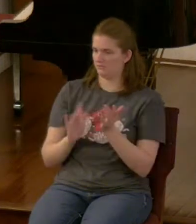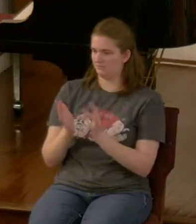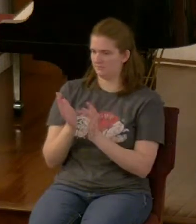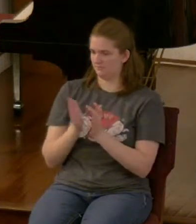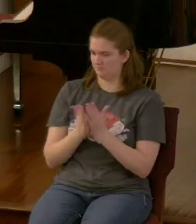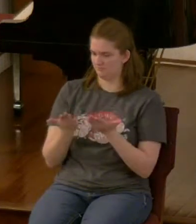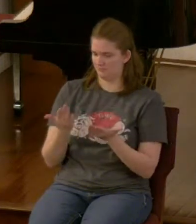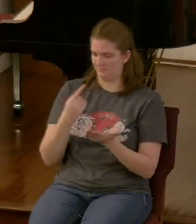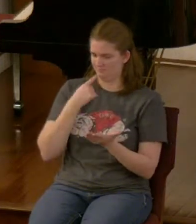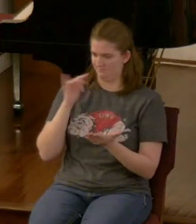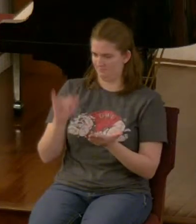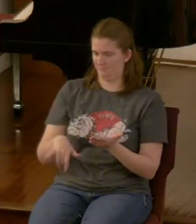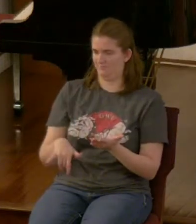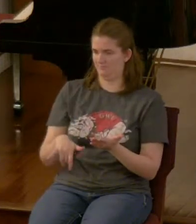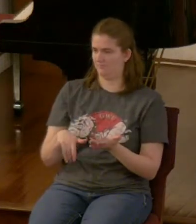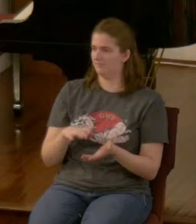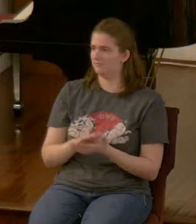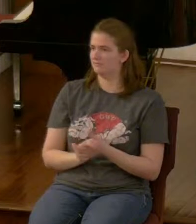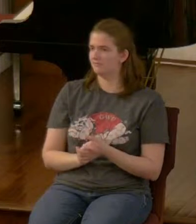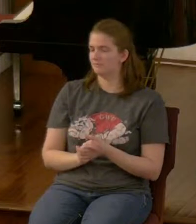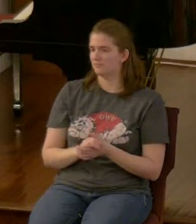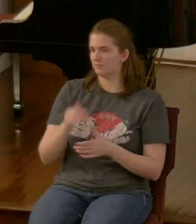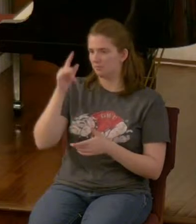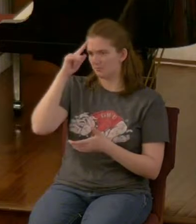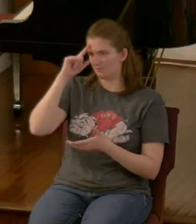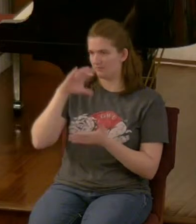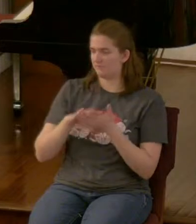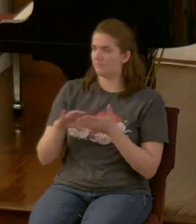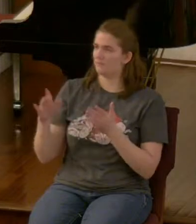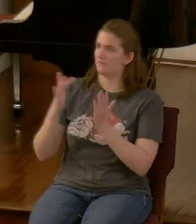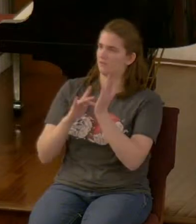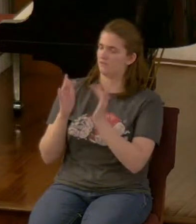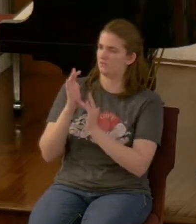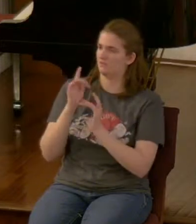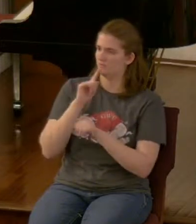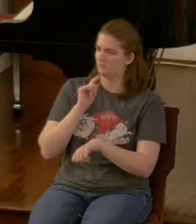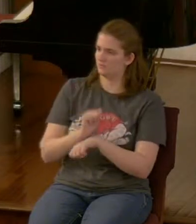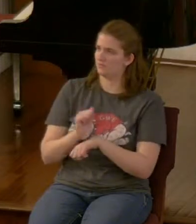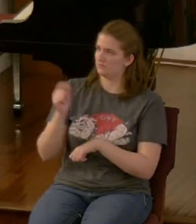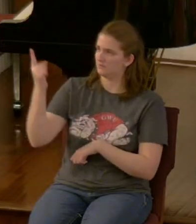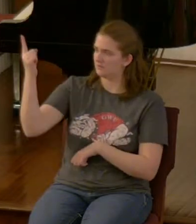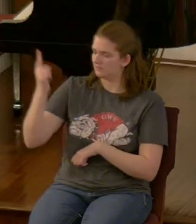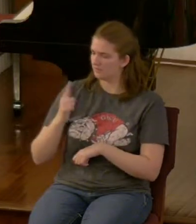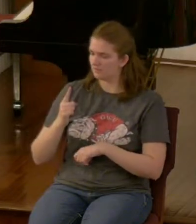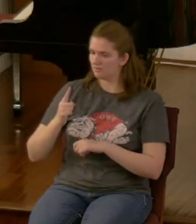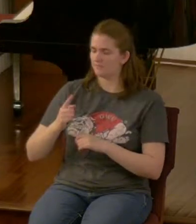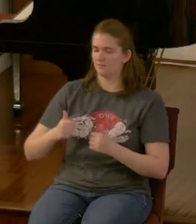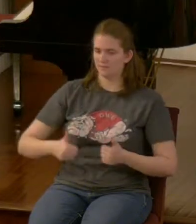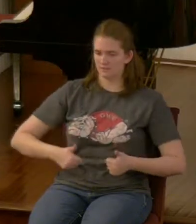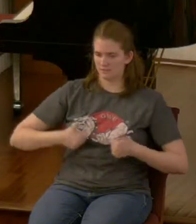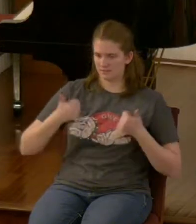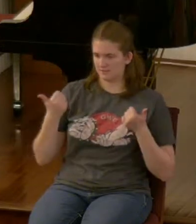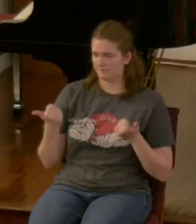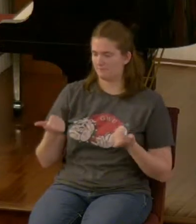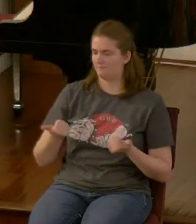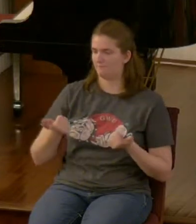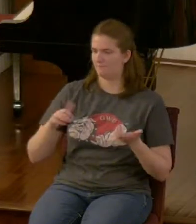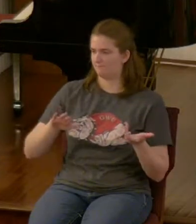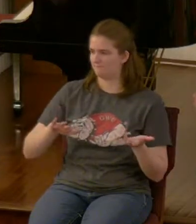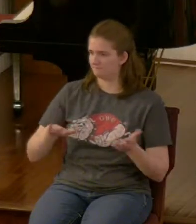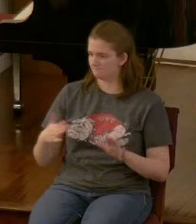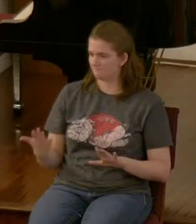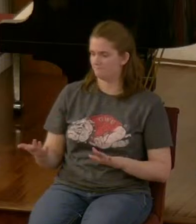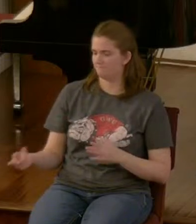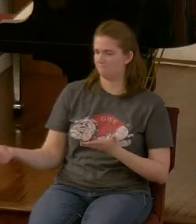he walked this earth for three and a half years he ministered he died and was crucified he was buried he